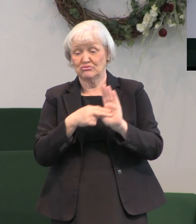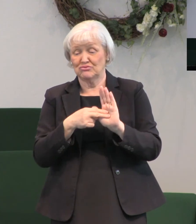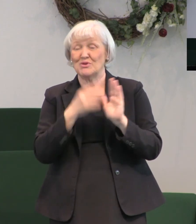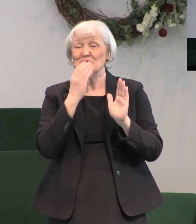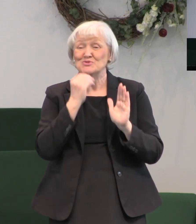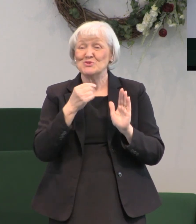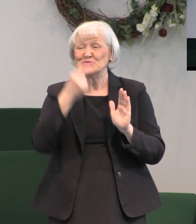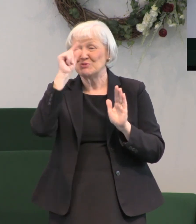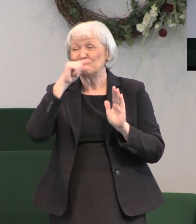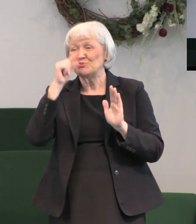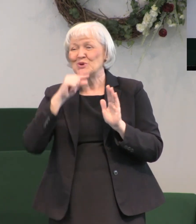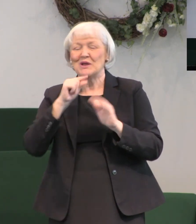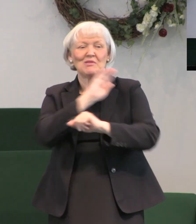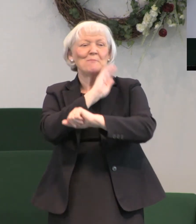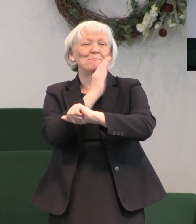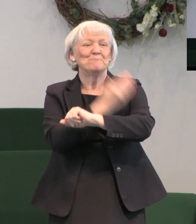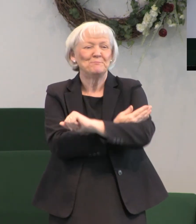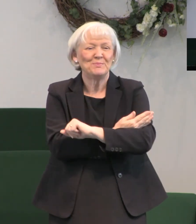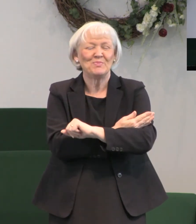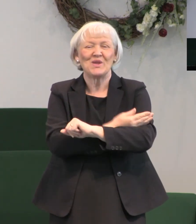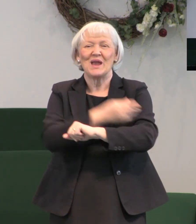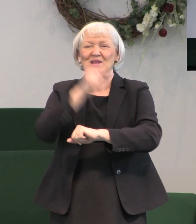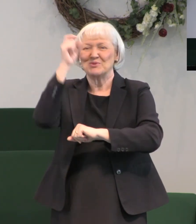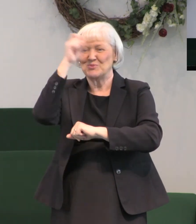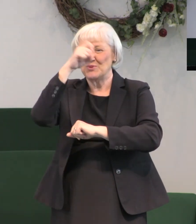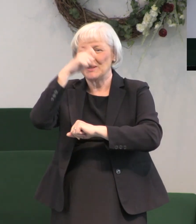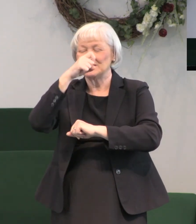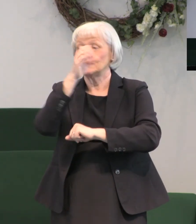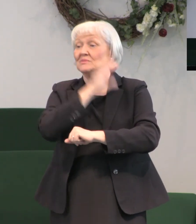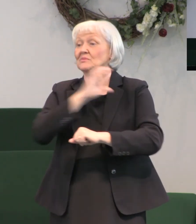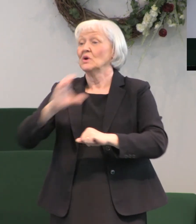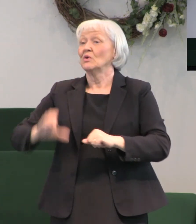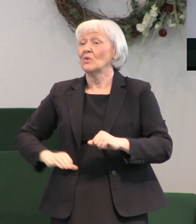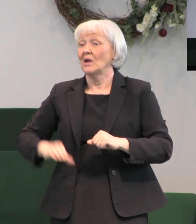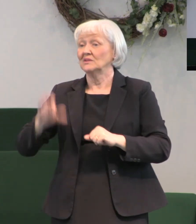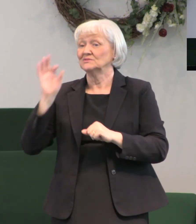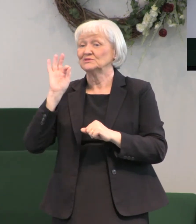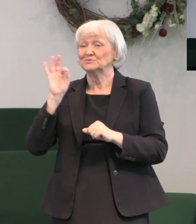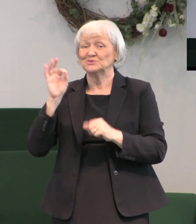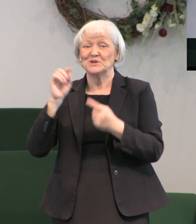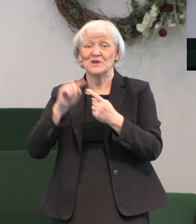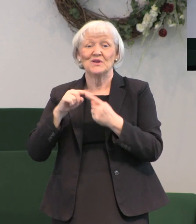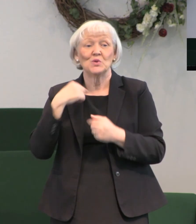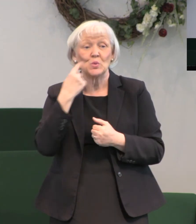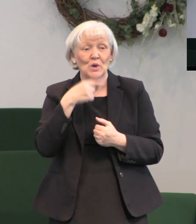and the wisdom of God Christ was preached to the Gentiles